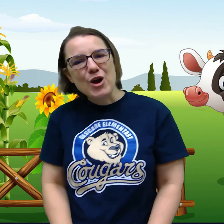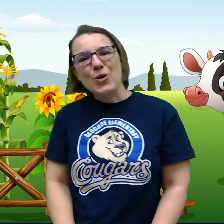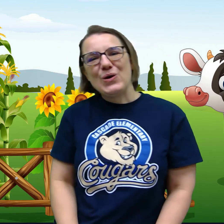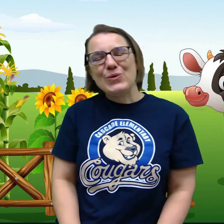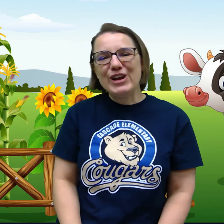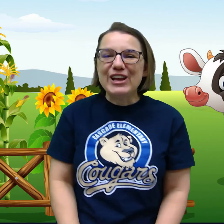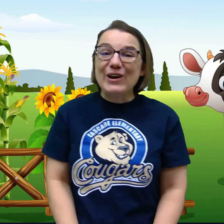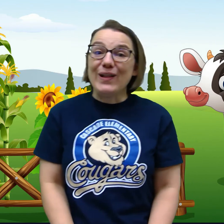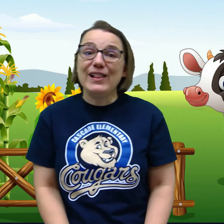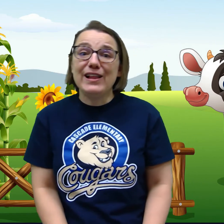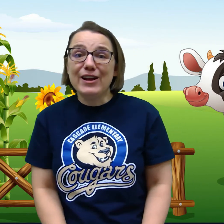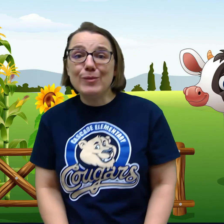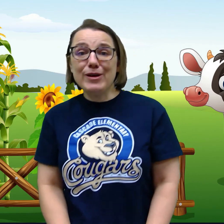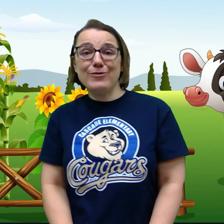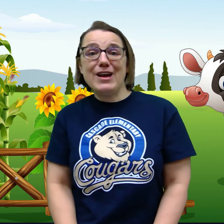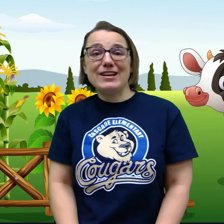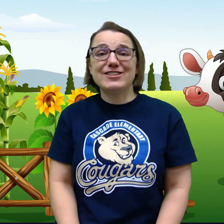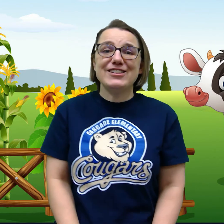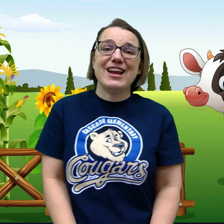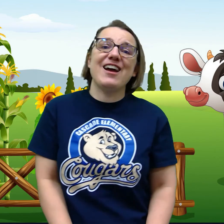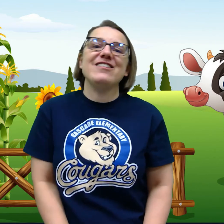We're going to go a little bit faster now.